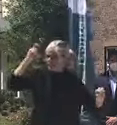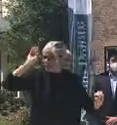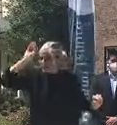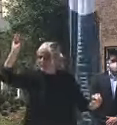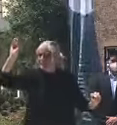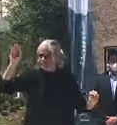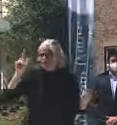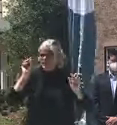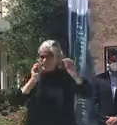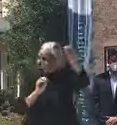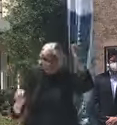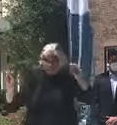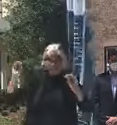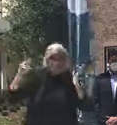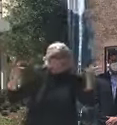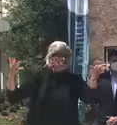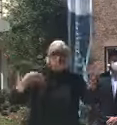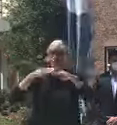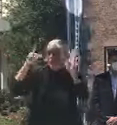that, I'm happy to take some questions.